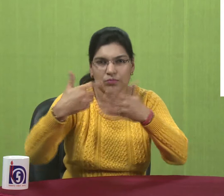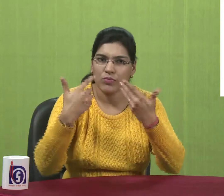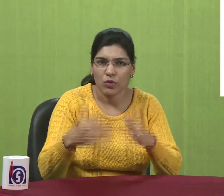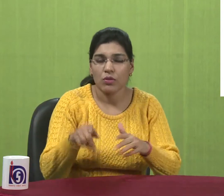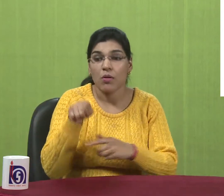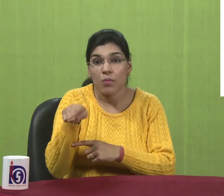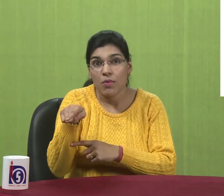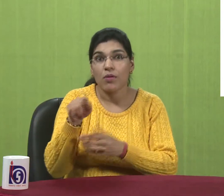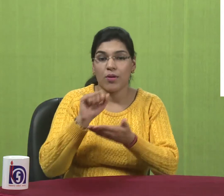computer.